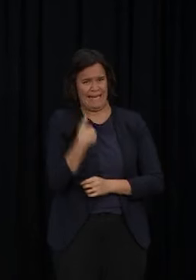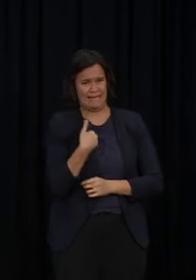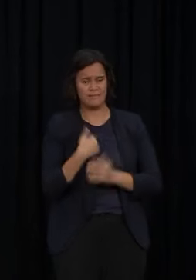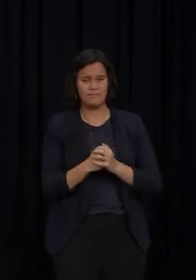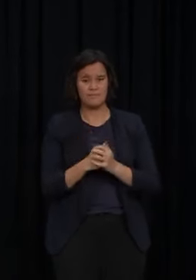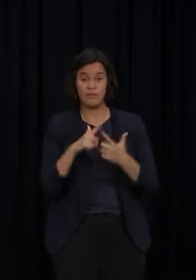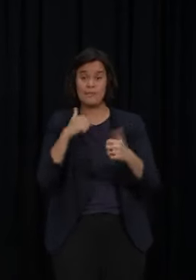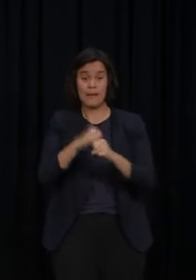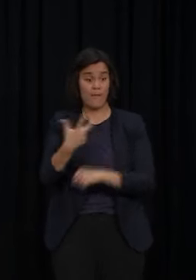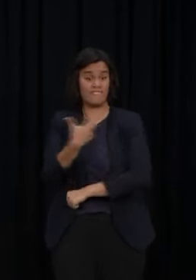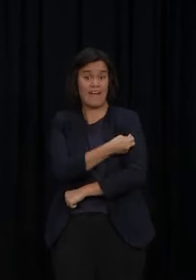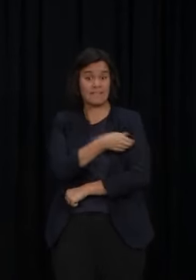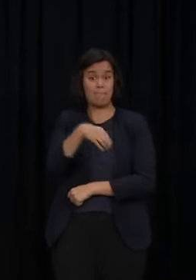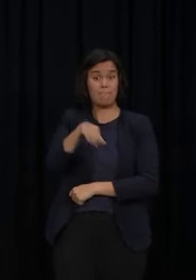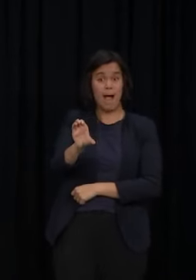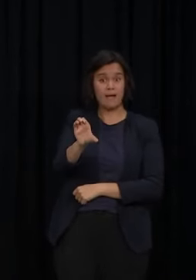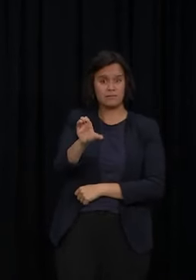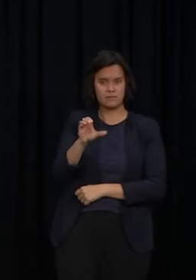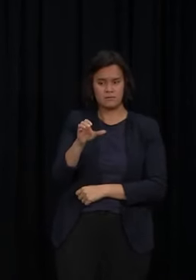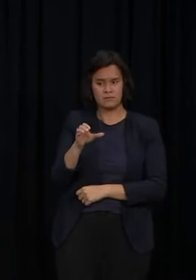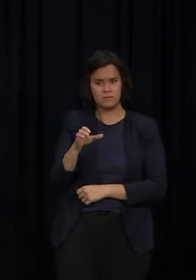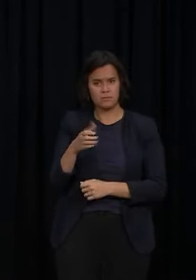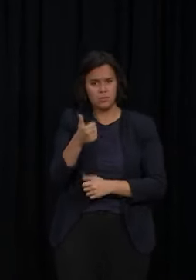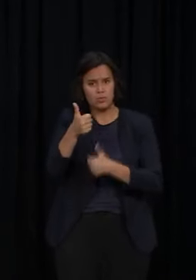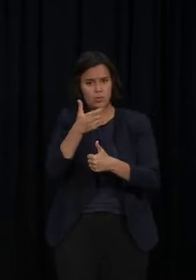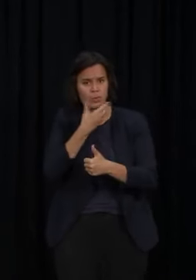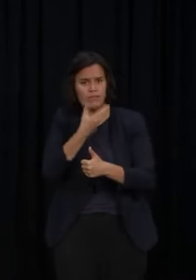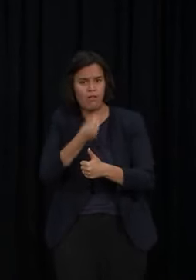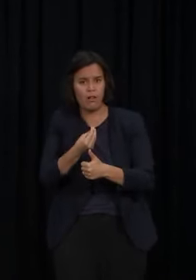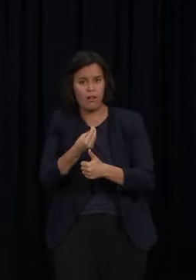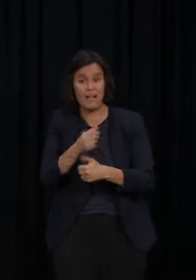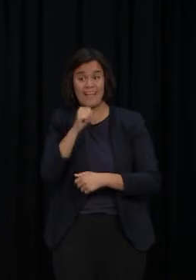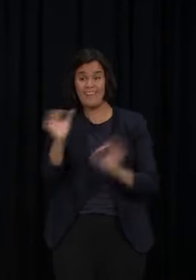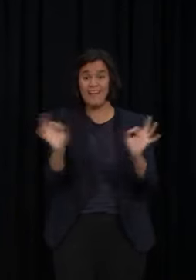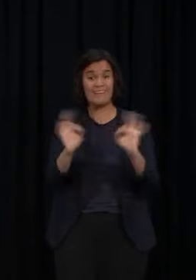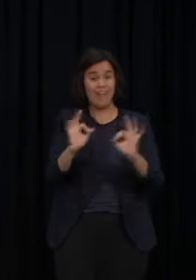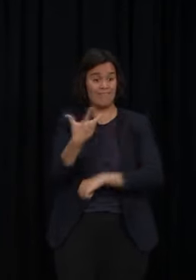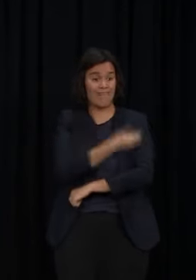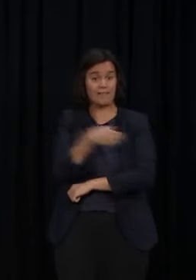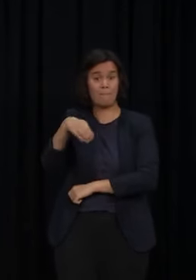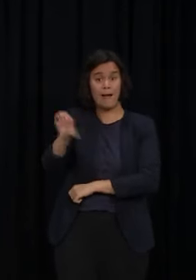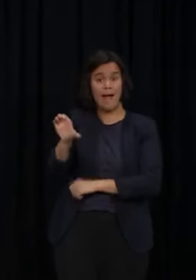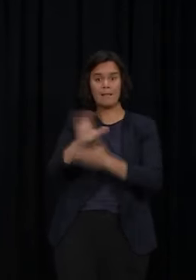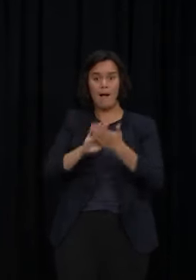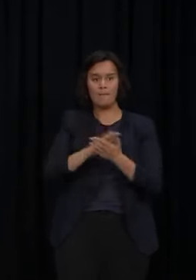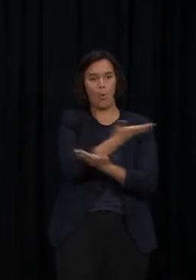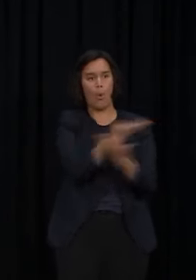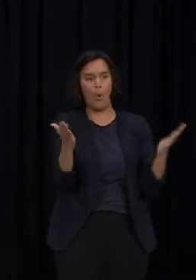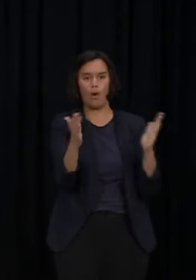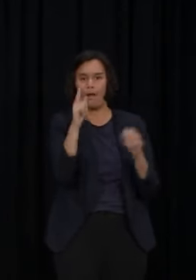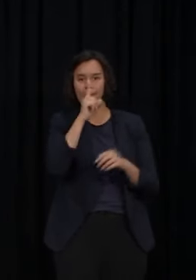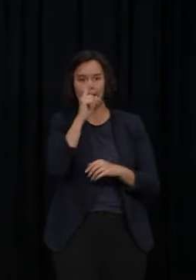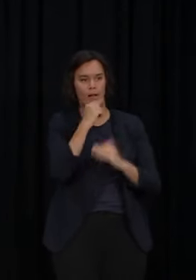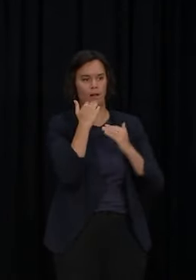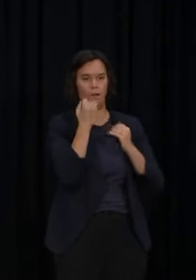managed Delta, we would have had to instead use more general restrictions across the whole population. They have